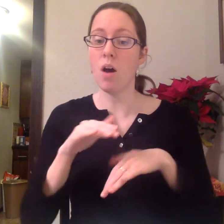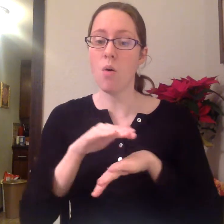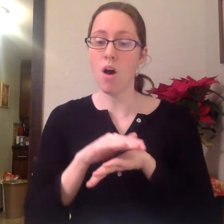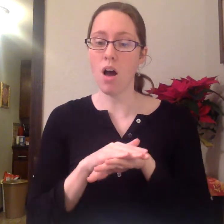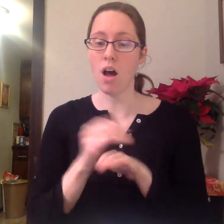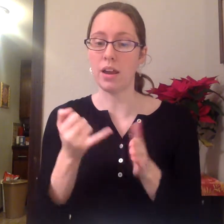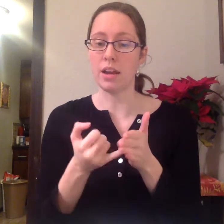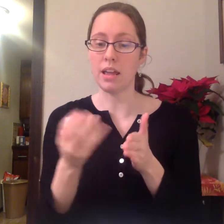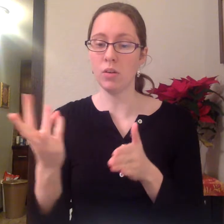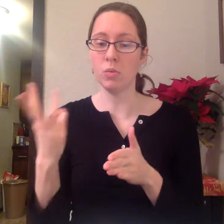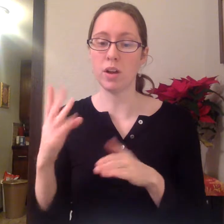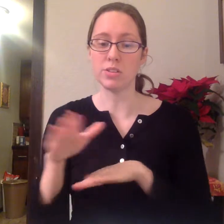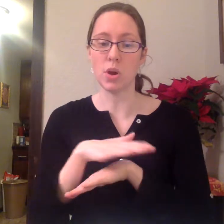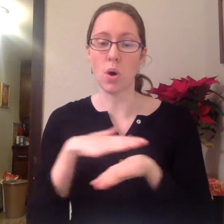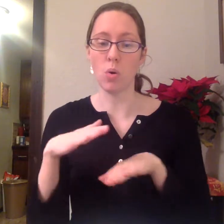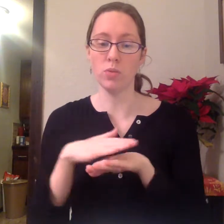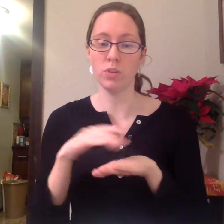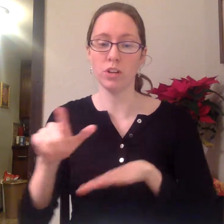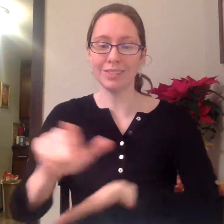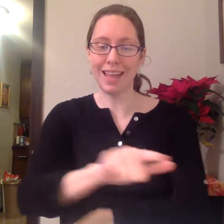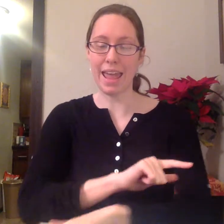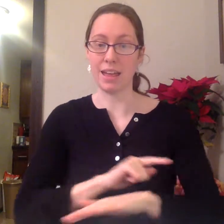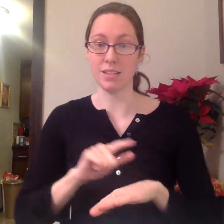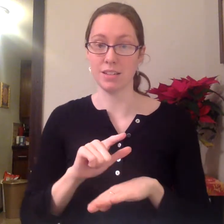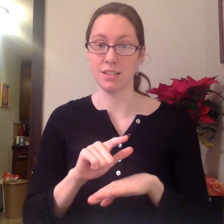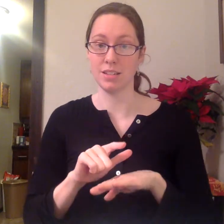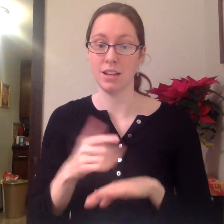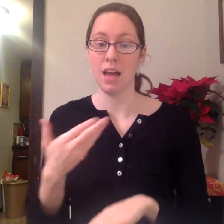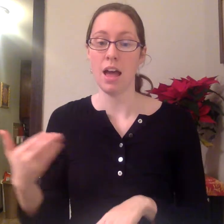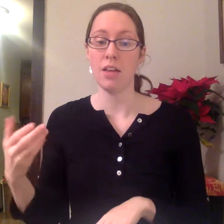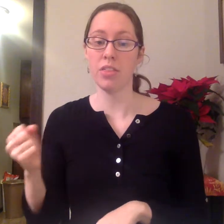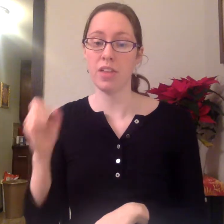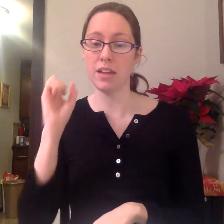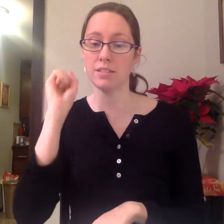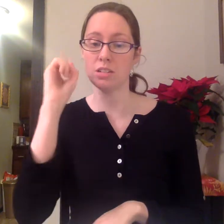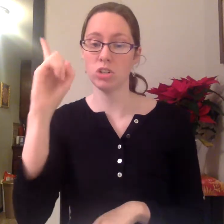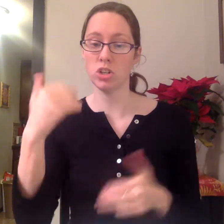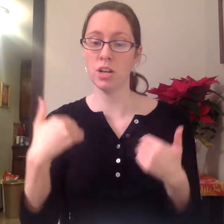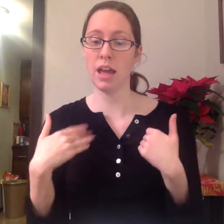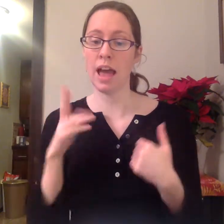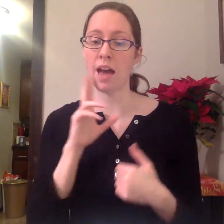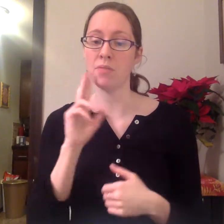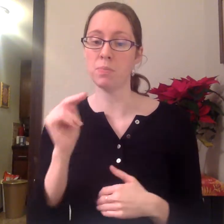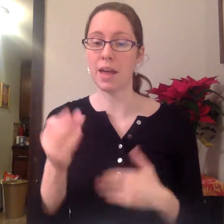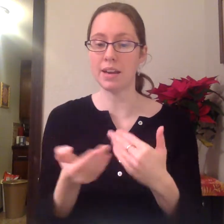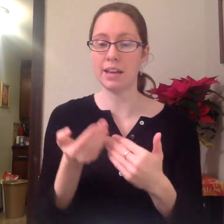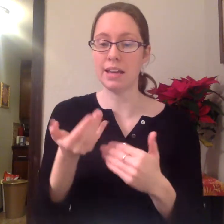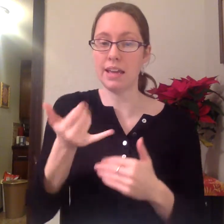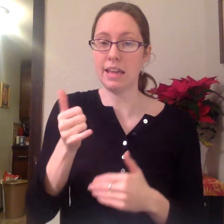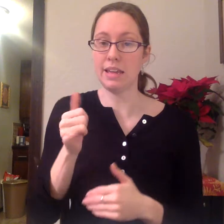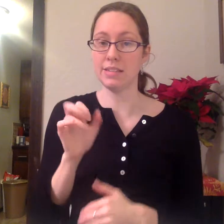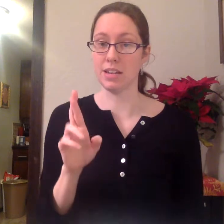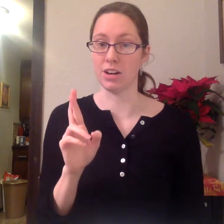on, it was over land. Things should have been easier.